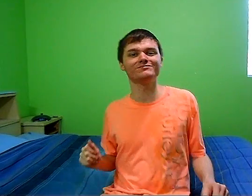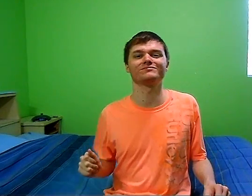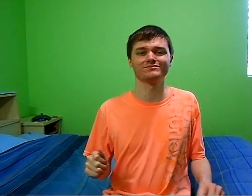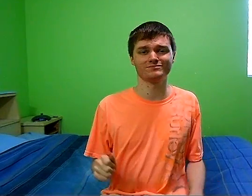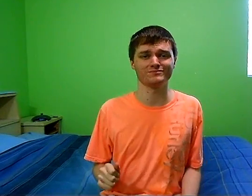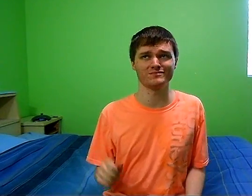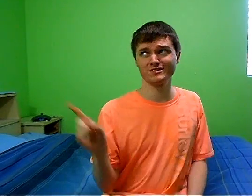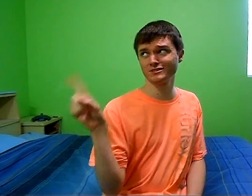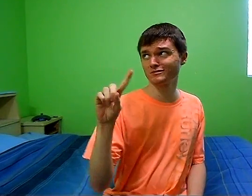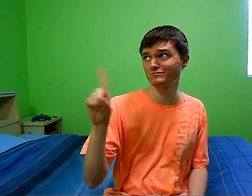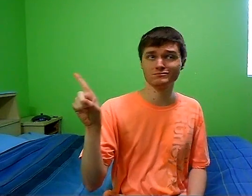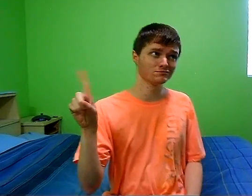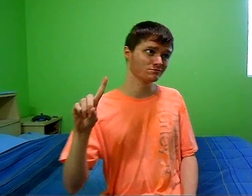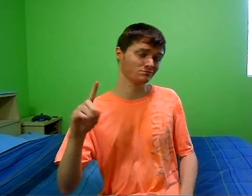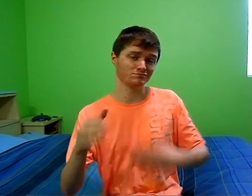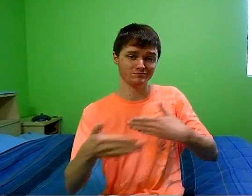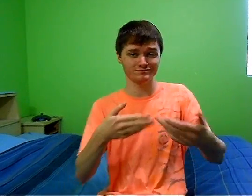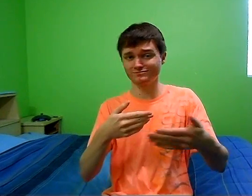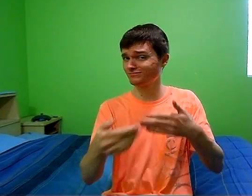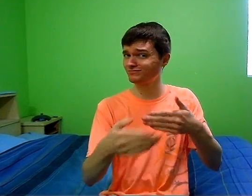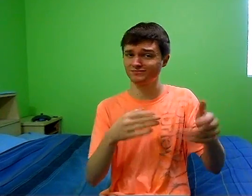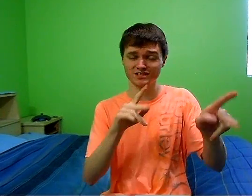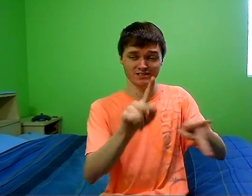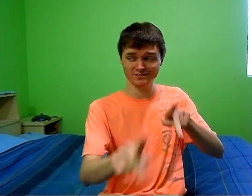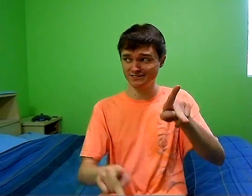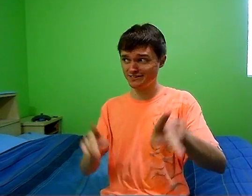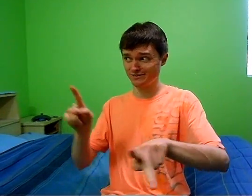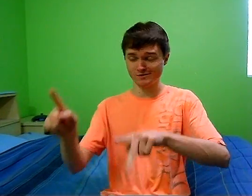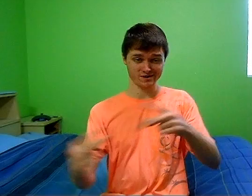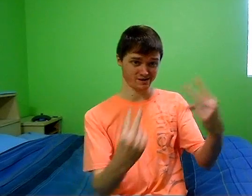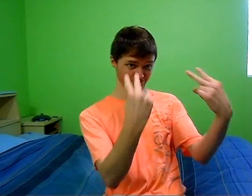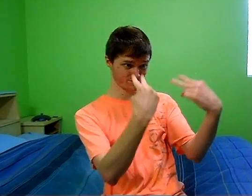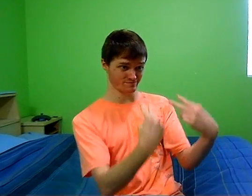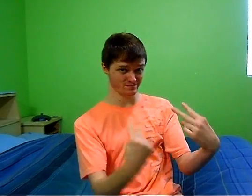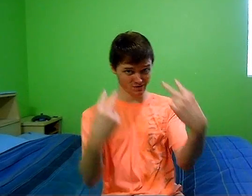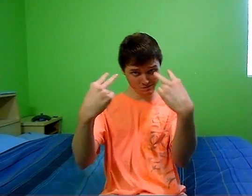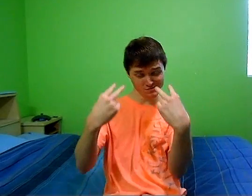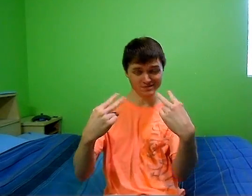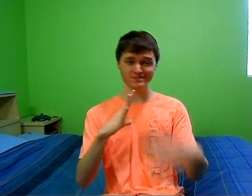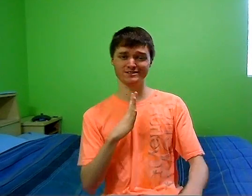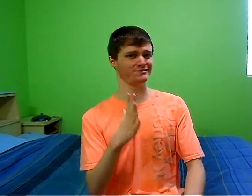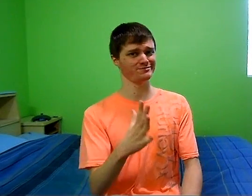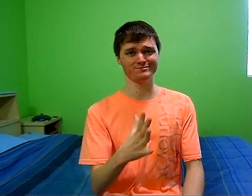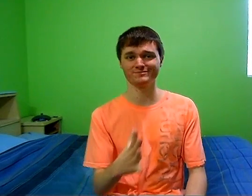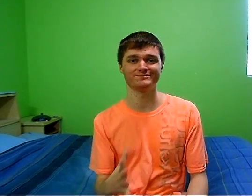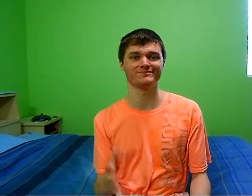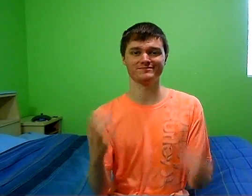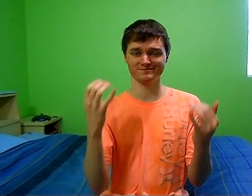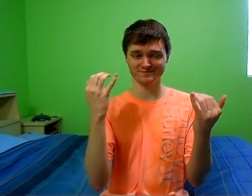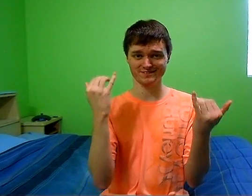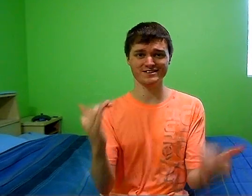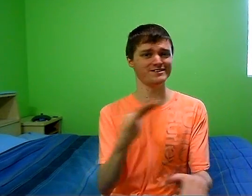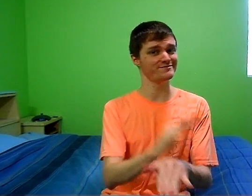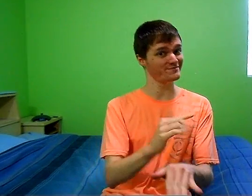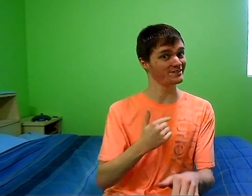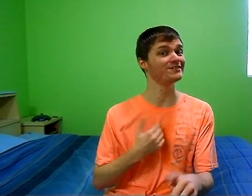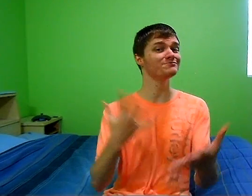It doesn't matter where I don't care if people stare Cause I feel like